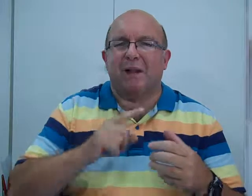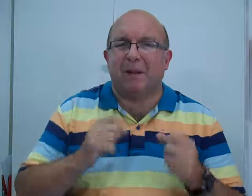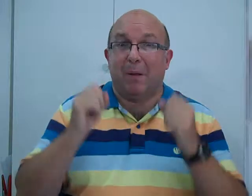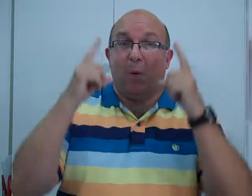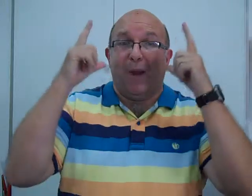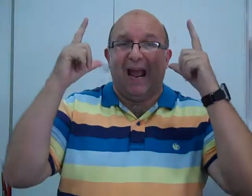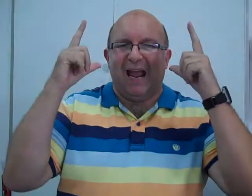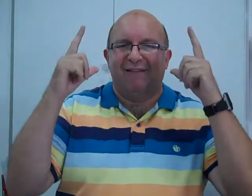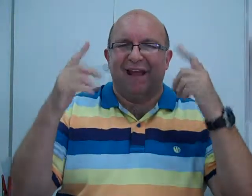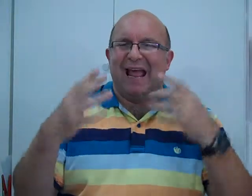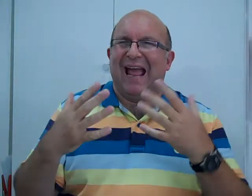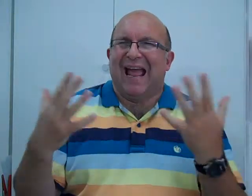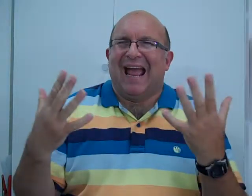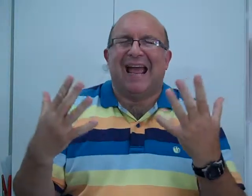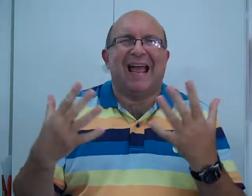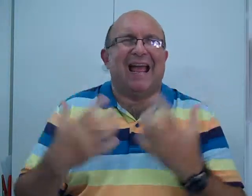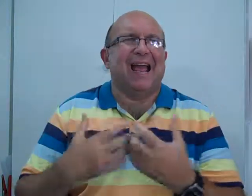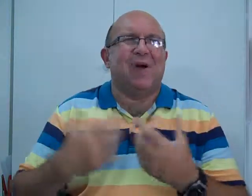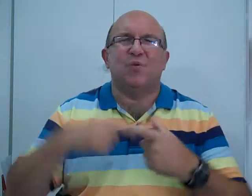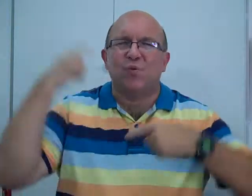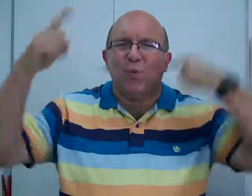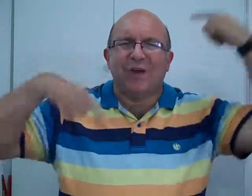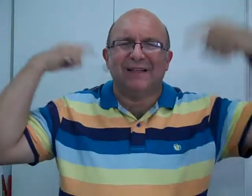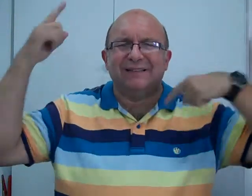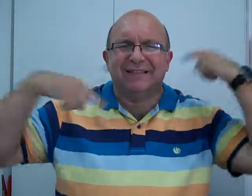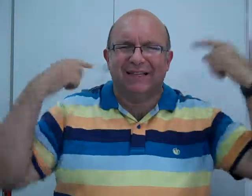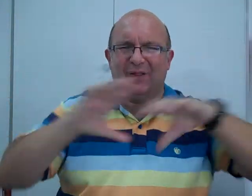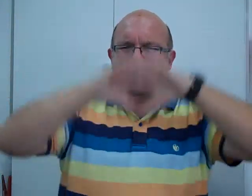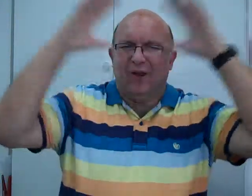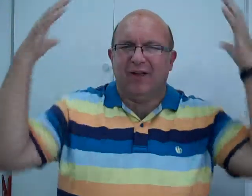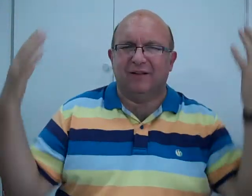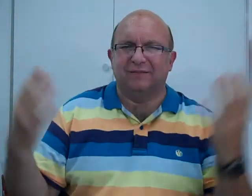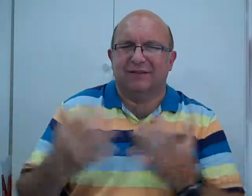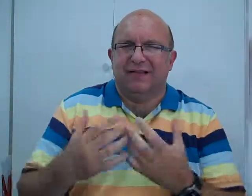I'll able to it. All right.